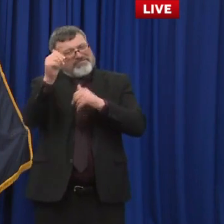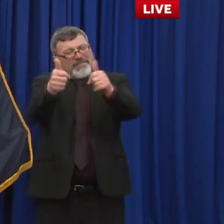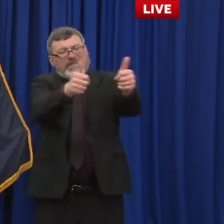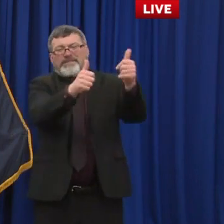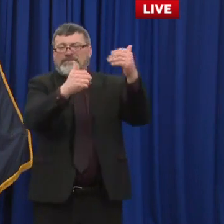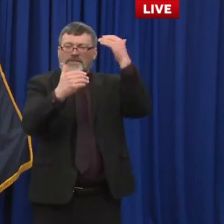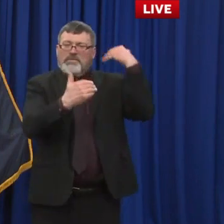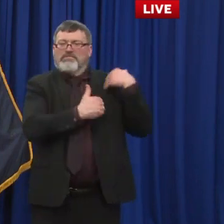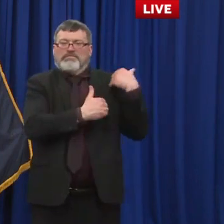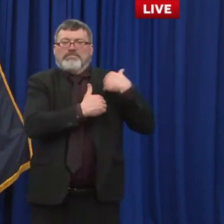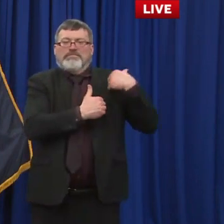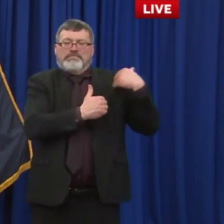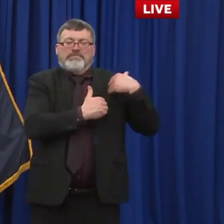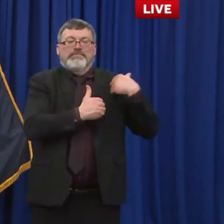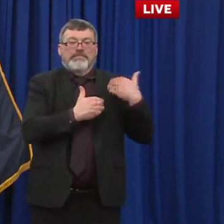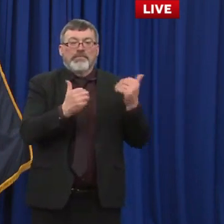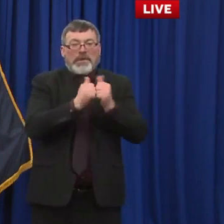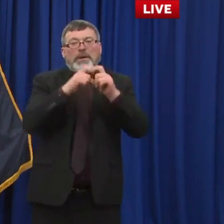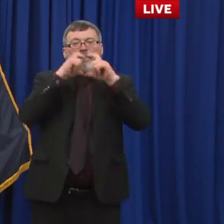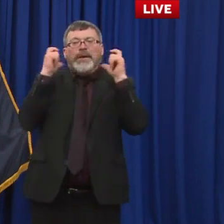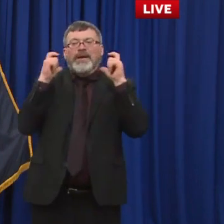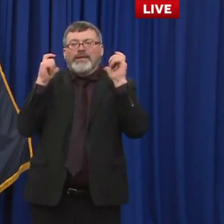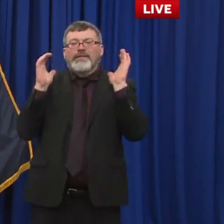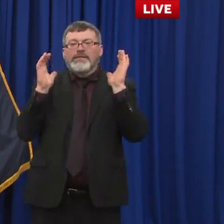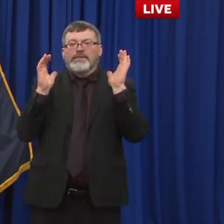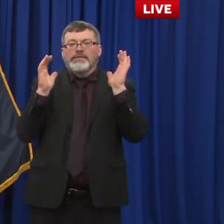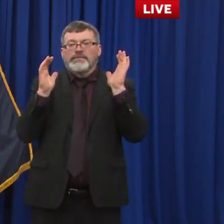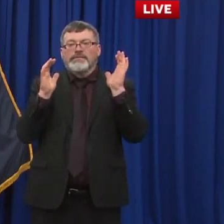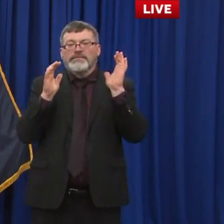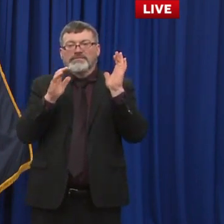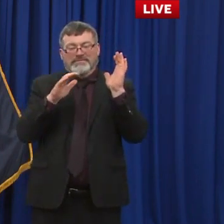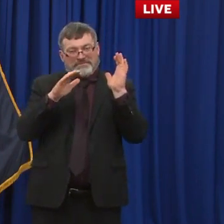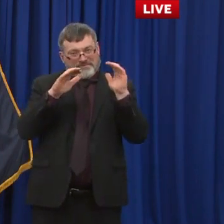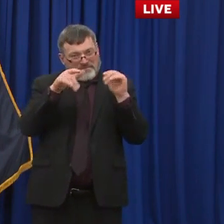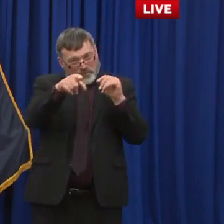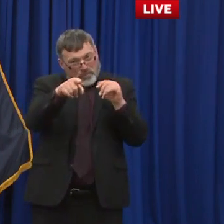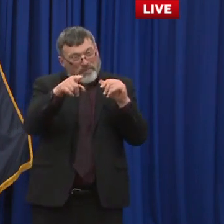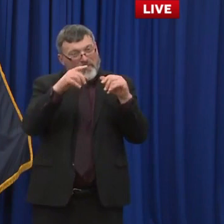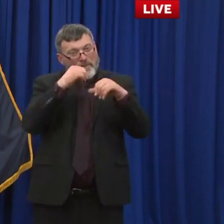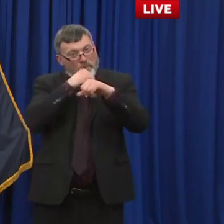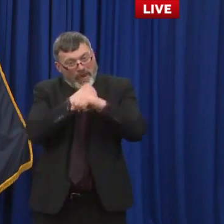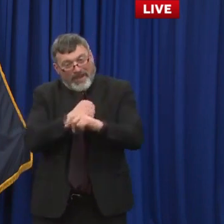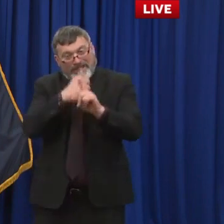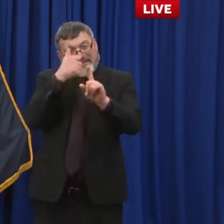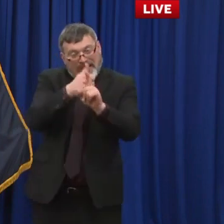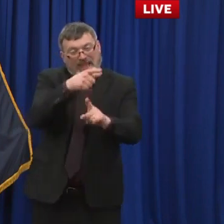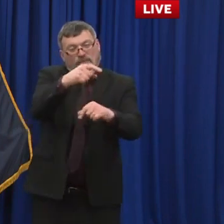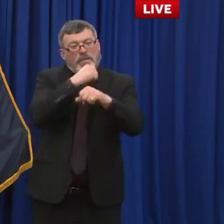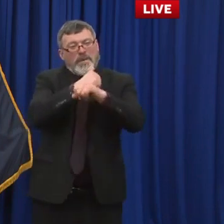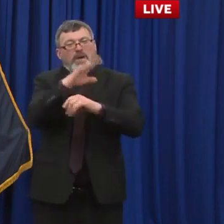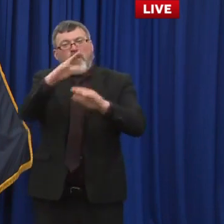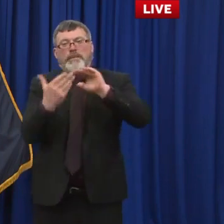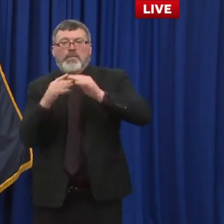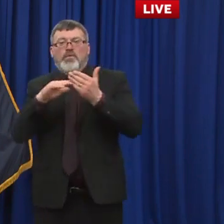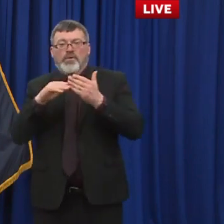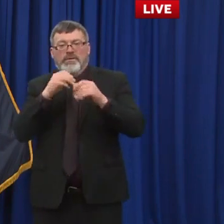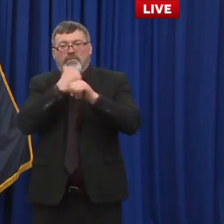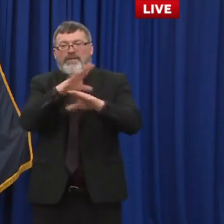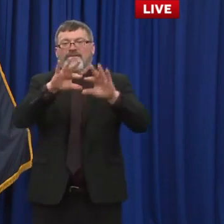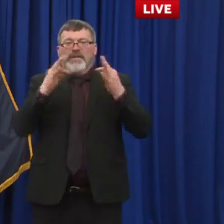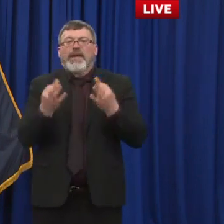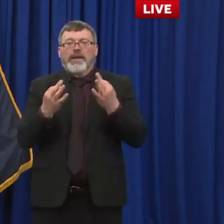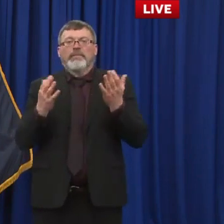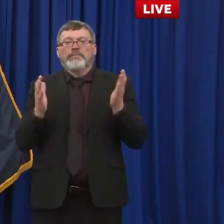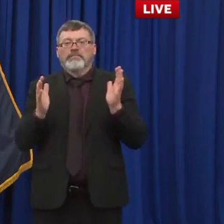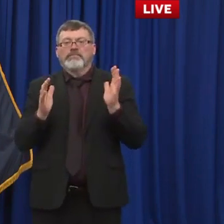i'll go back to that term behavior and habits of protecting themselves and the most vulnerable but no i i walked down the street to conquer the other day